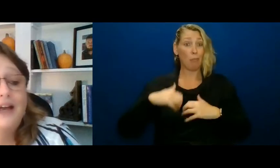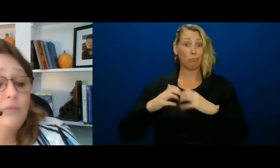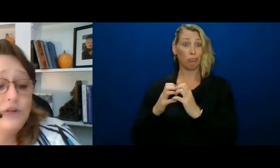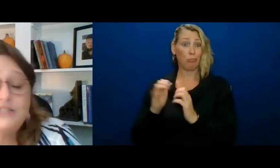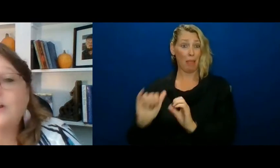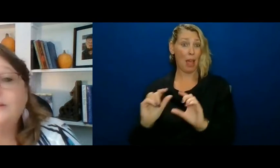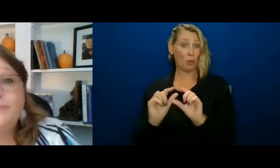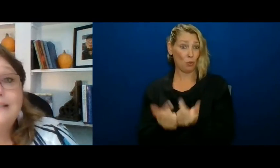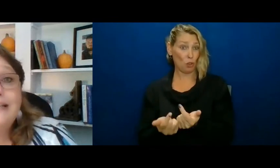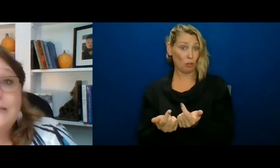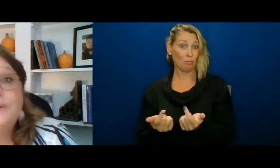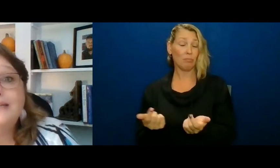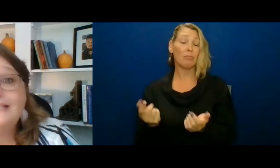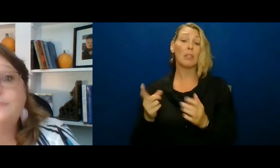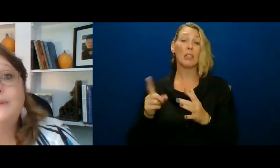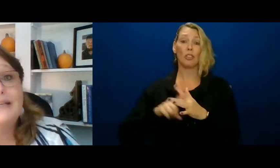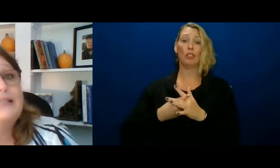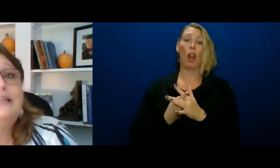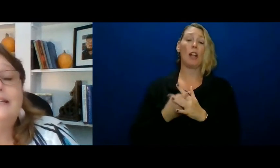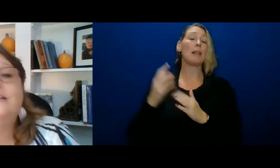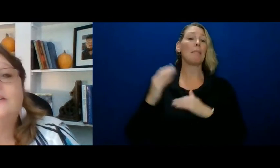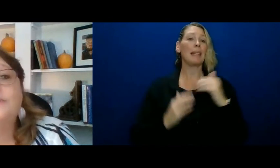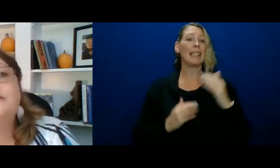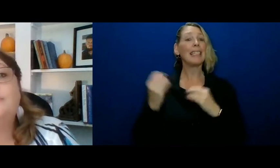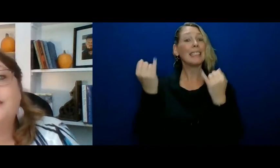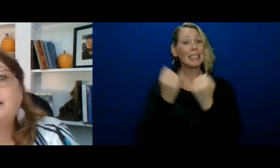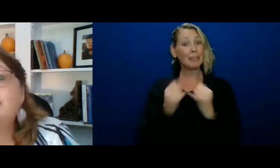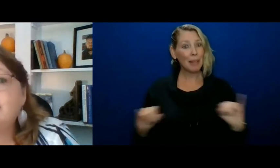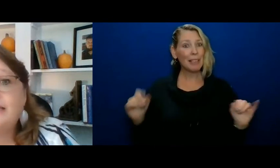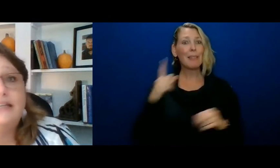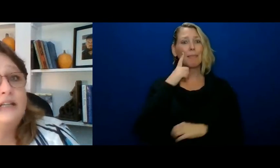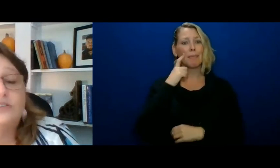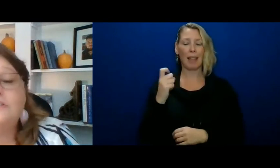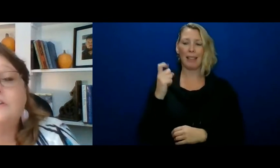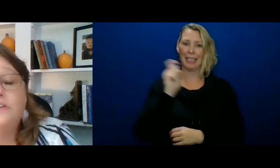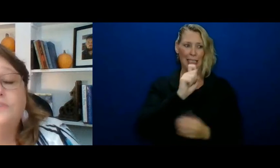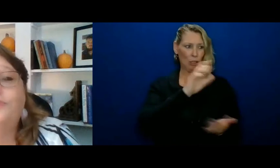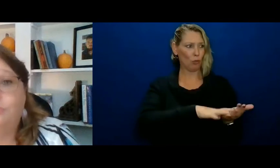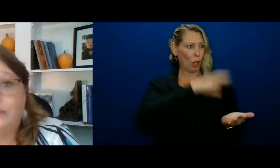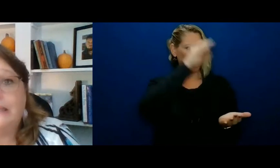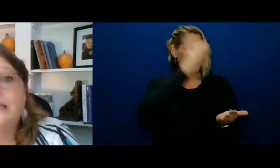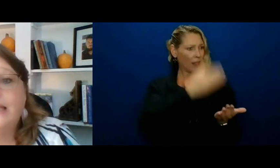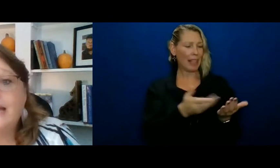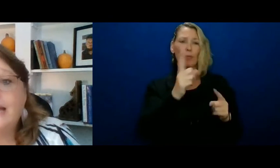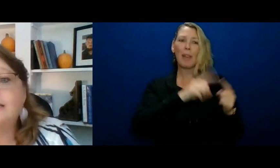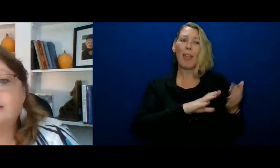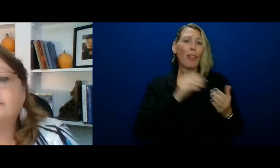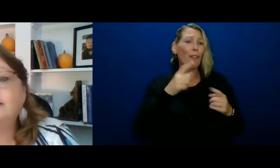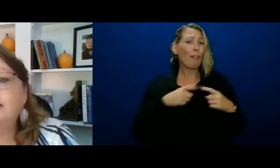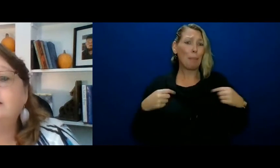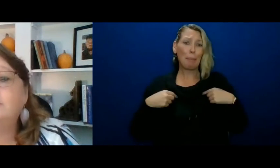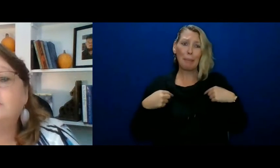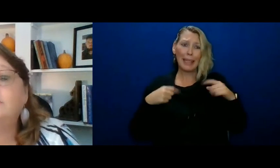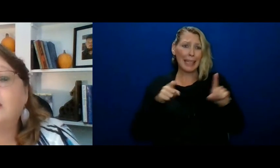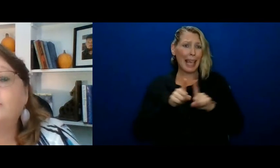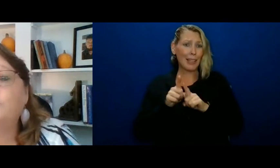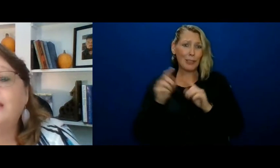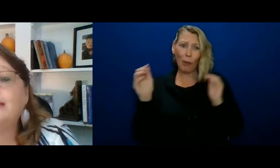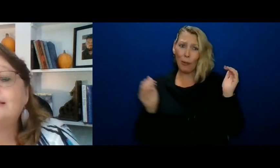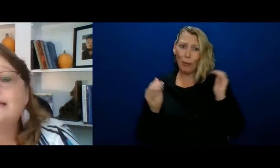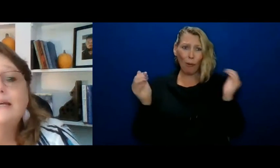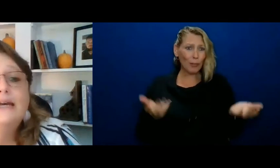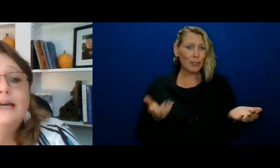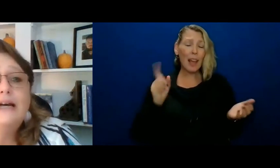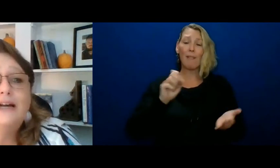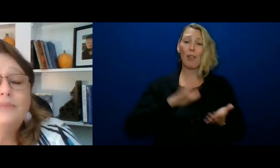we started building independence because he needed to learn some things that he couldn't learn from me as an adult he needed to learn other